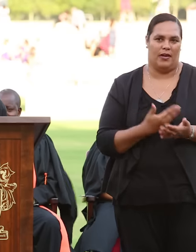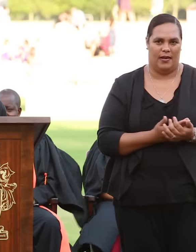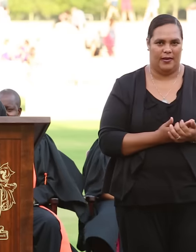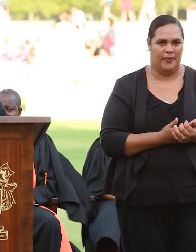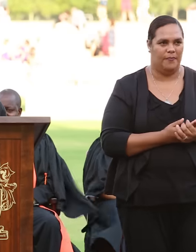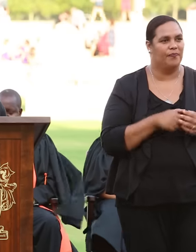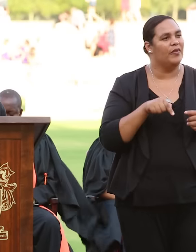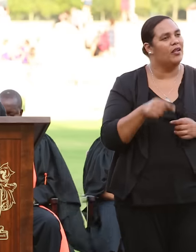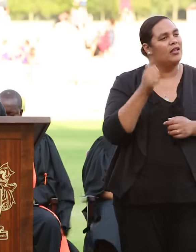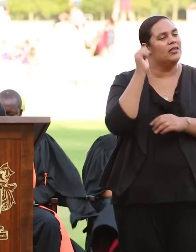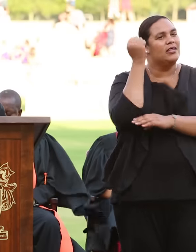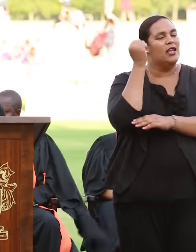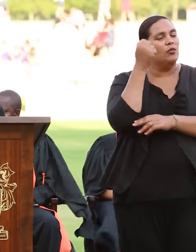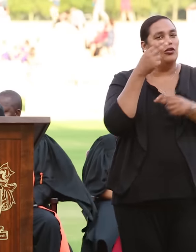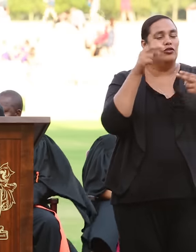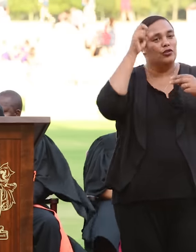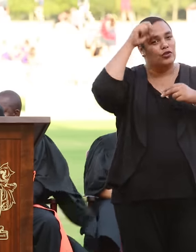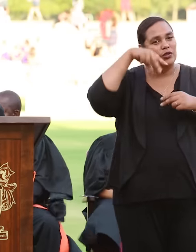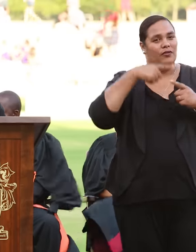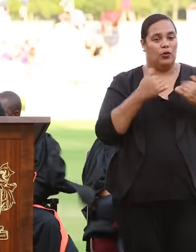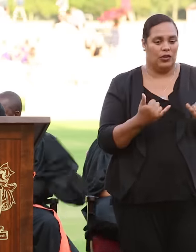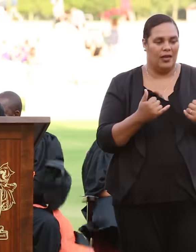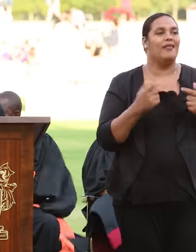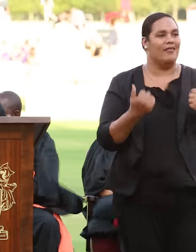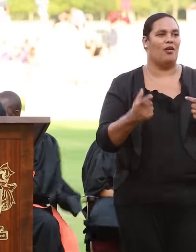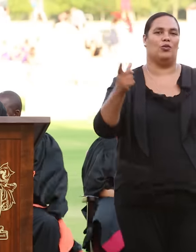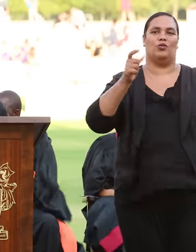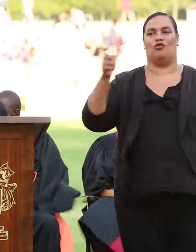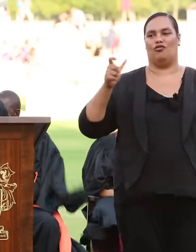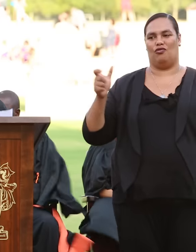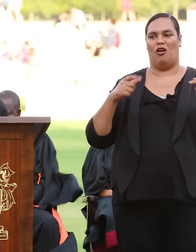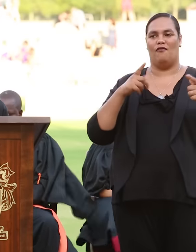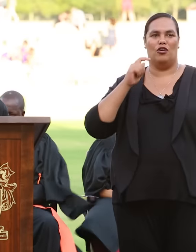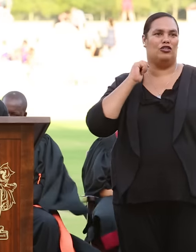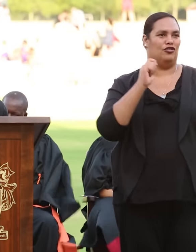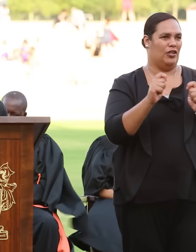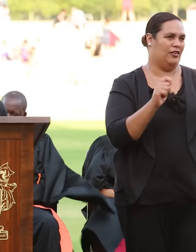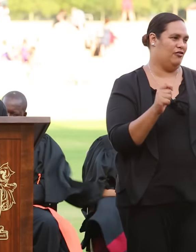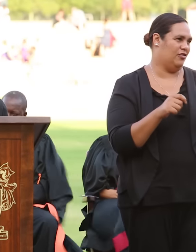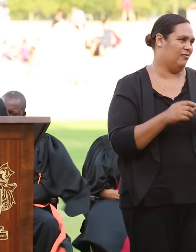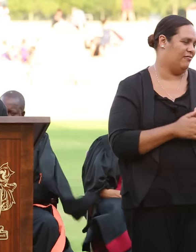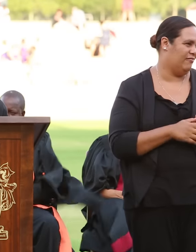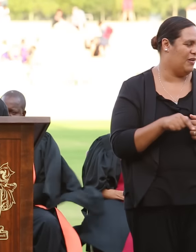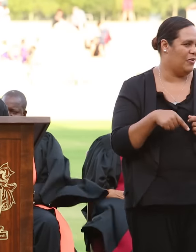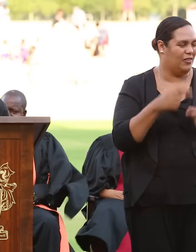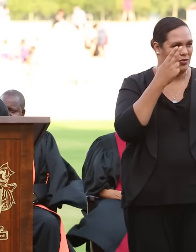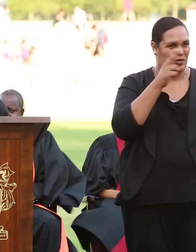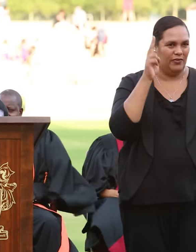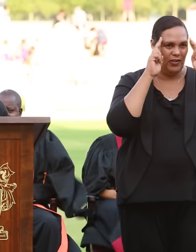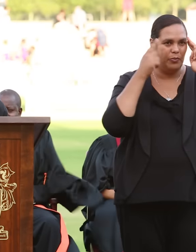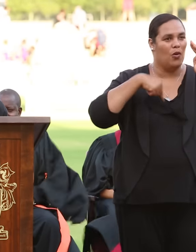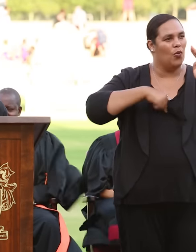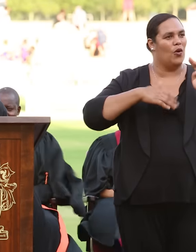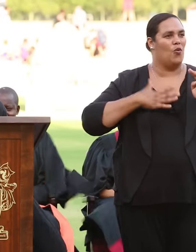The Stellenbosch student of today is taking control of changing the narrative of this university. We want to be